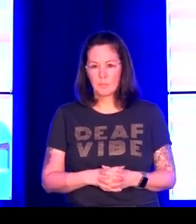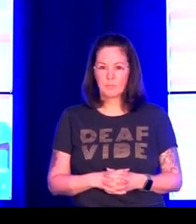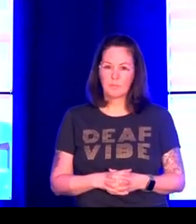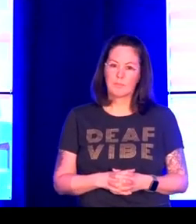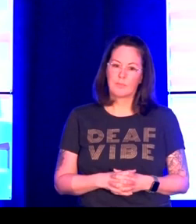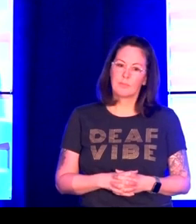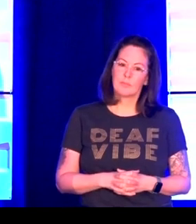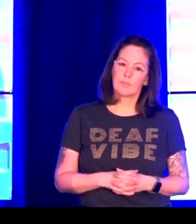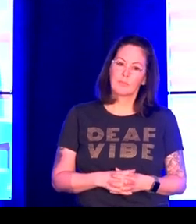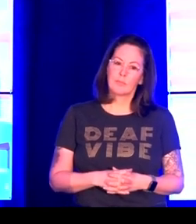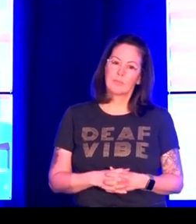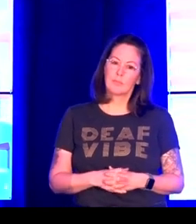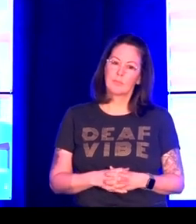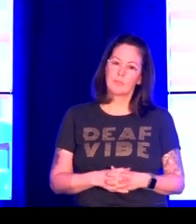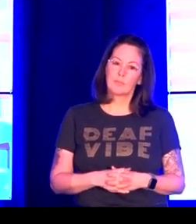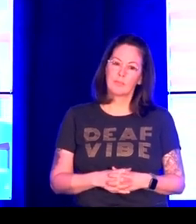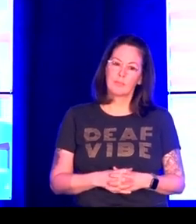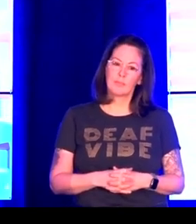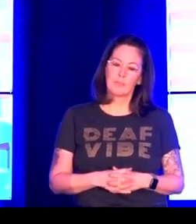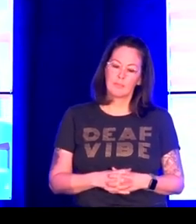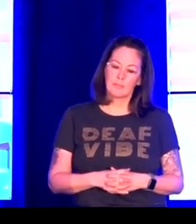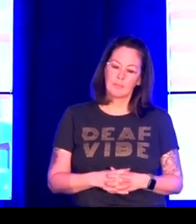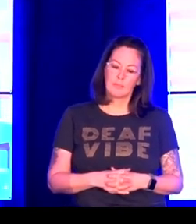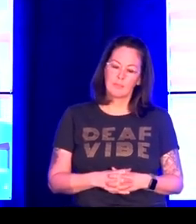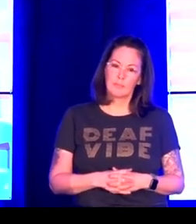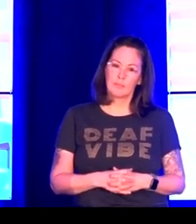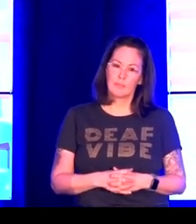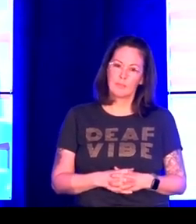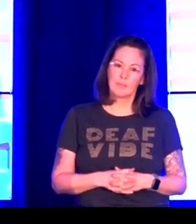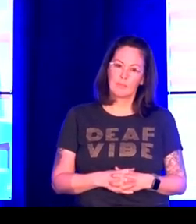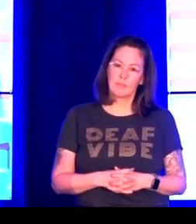Yeah, this one won't. Yeah.